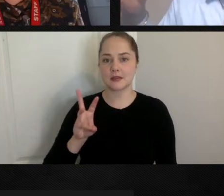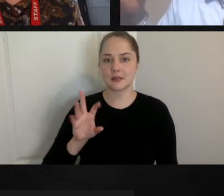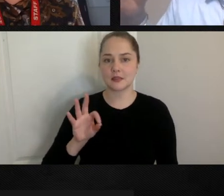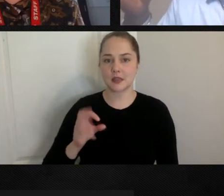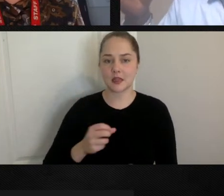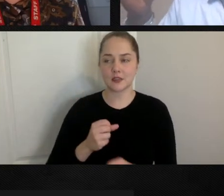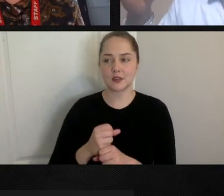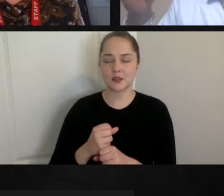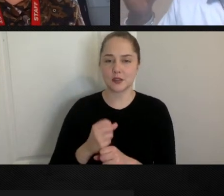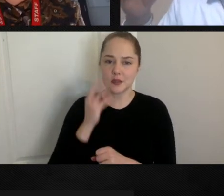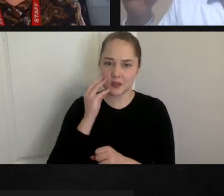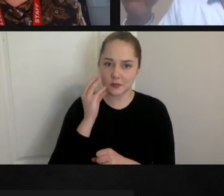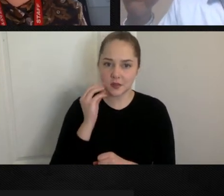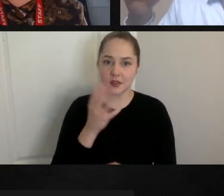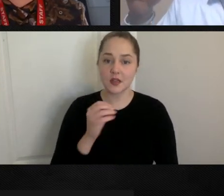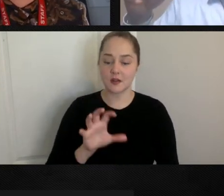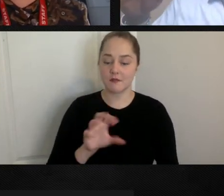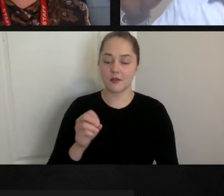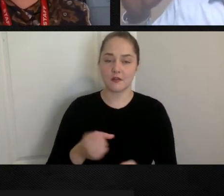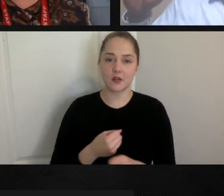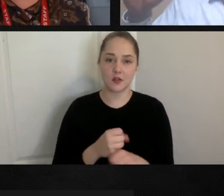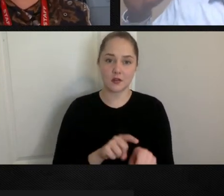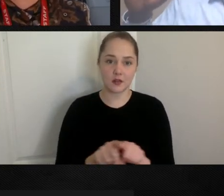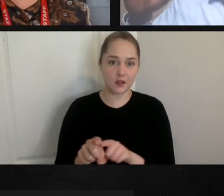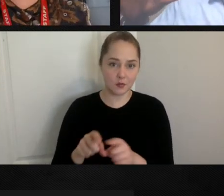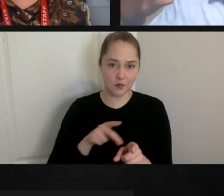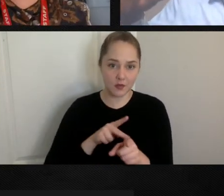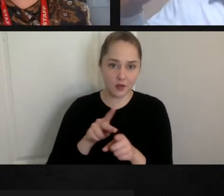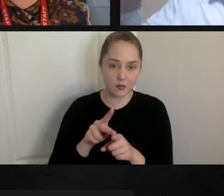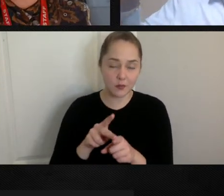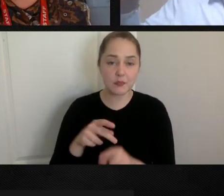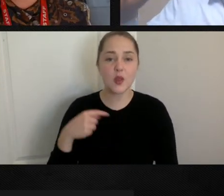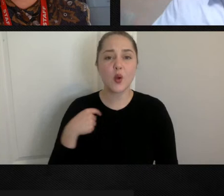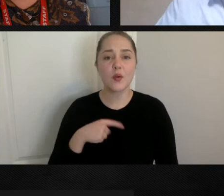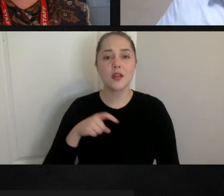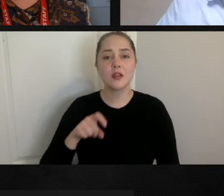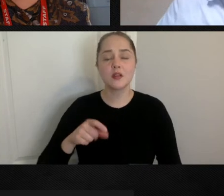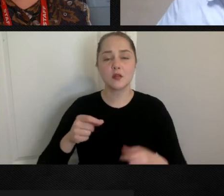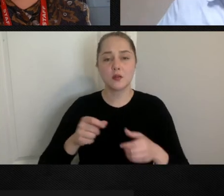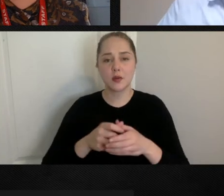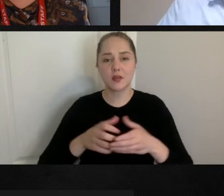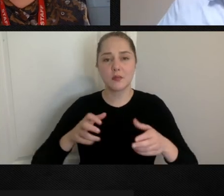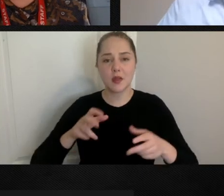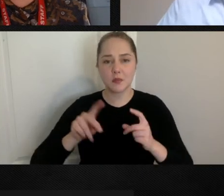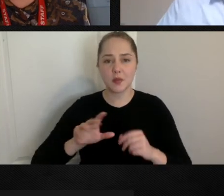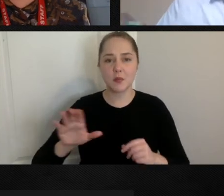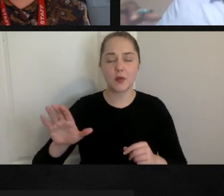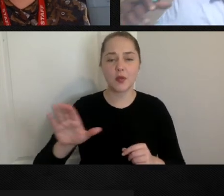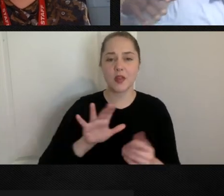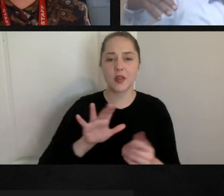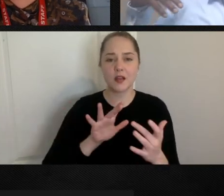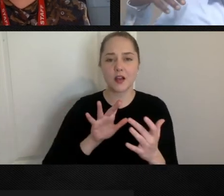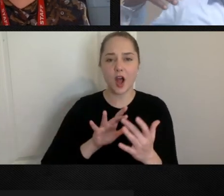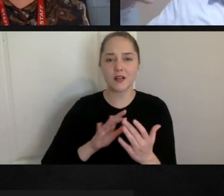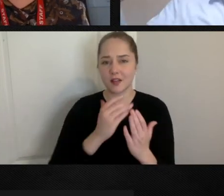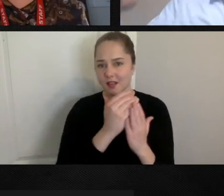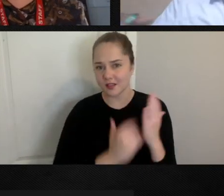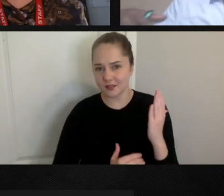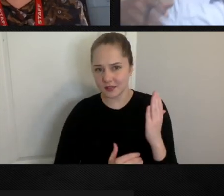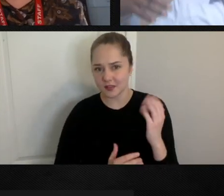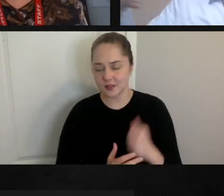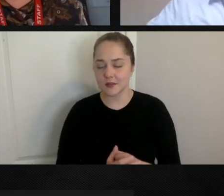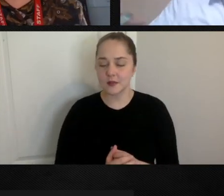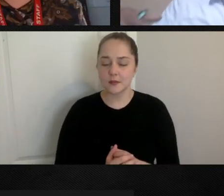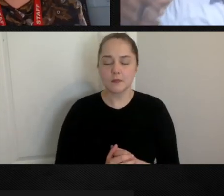50 years in professional life is we need to expand people's Rolodexes because